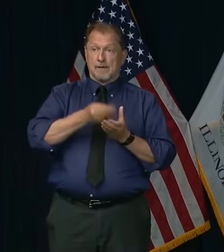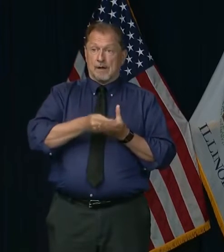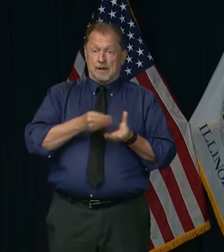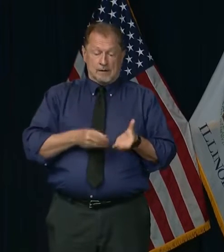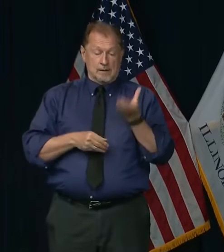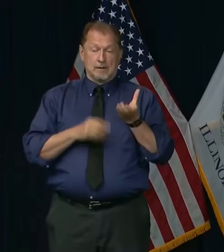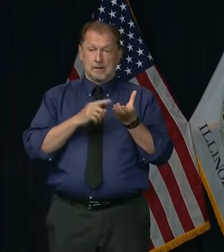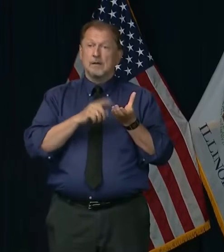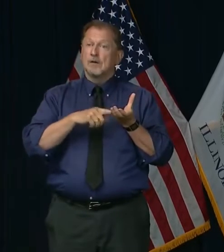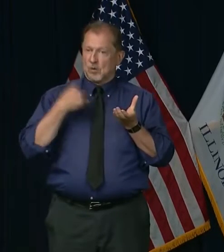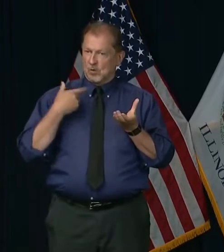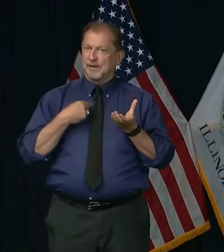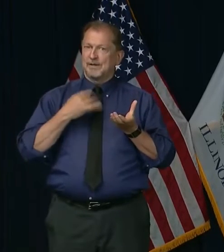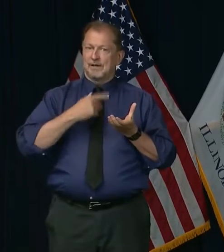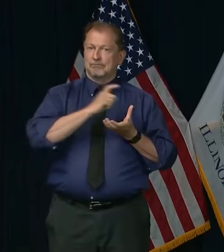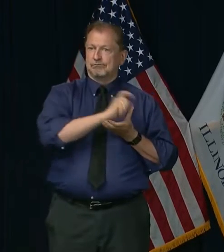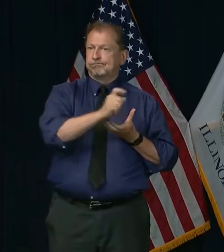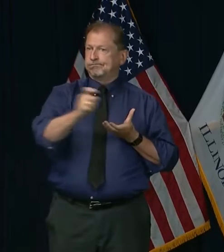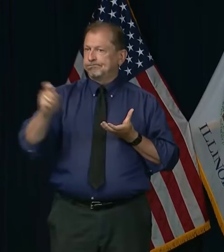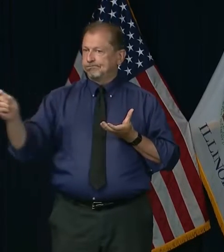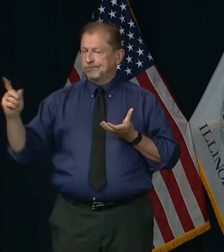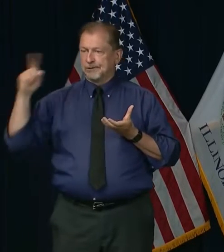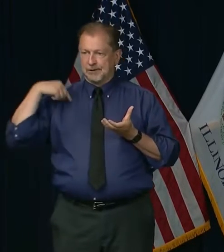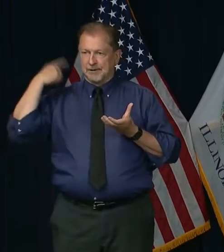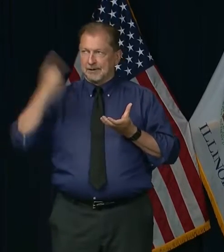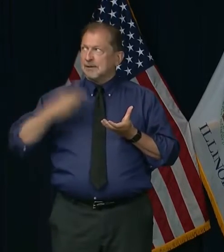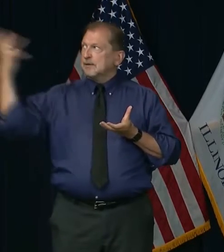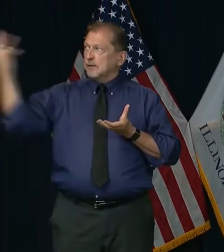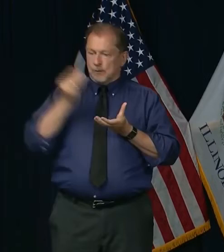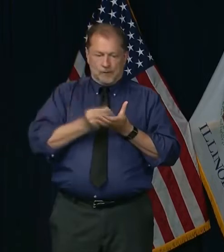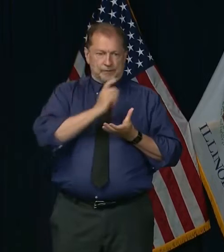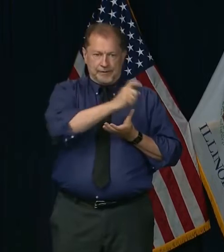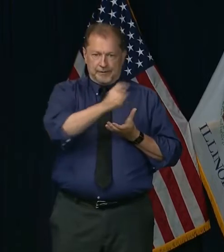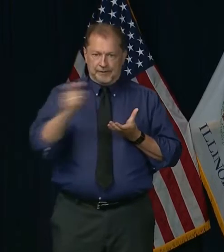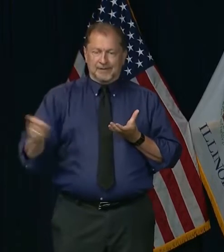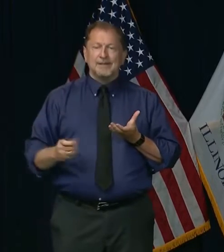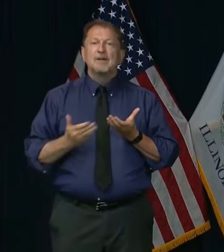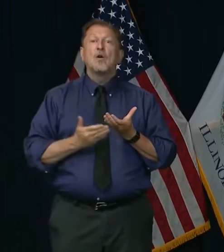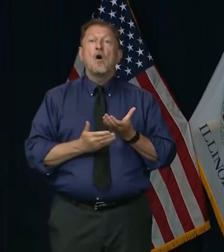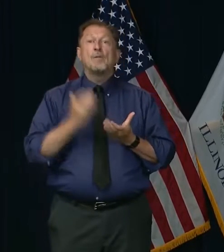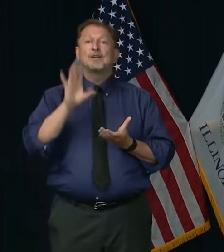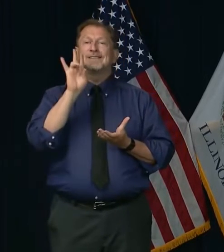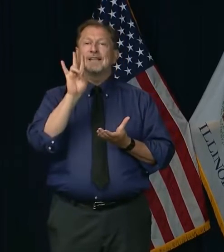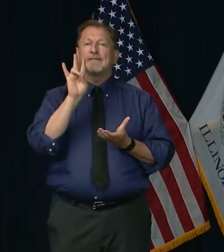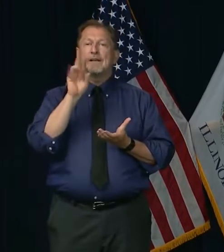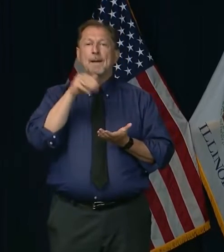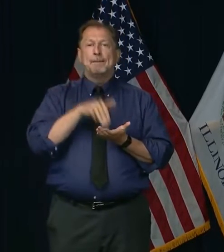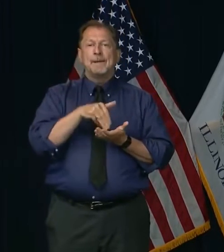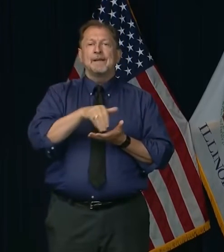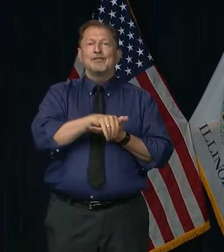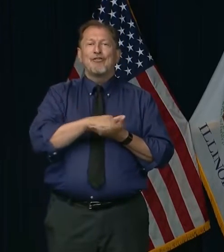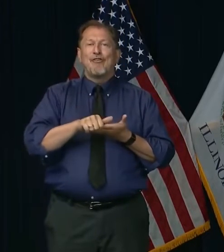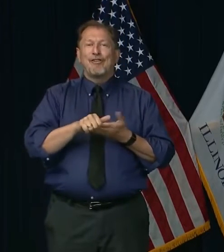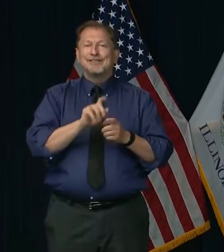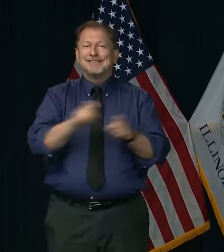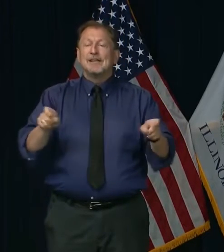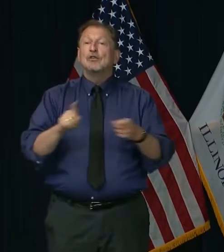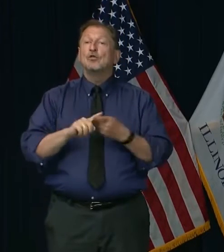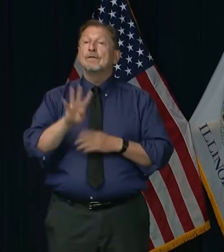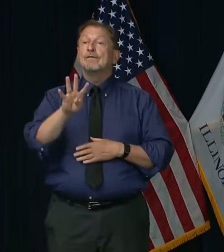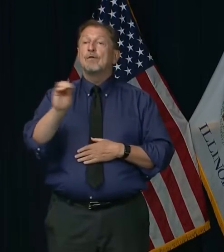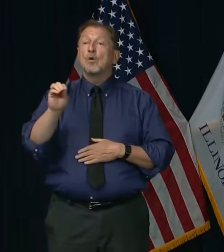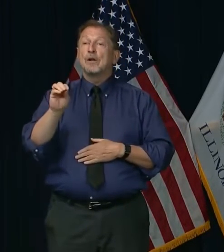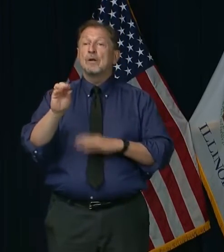its fourth and largest round of funding so far, nearly $7 million to over 40 nonprofit organizations